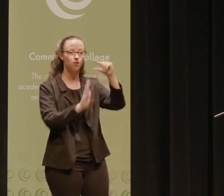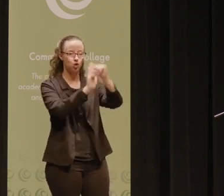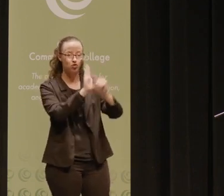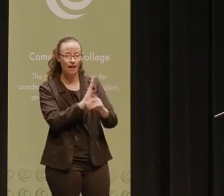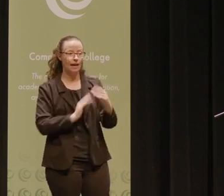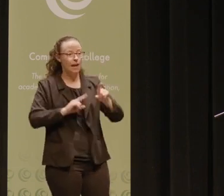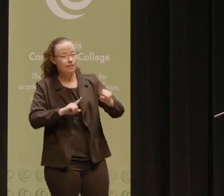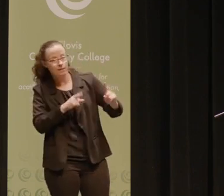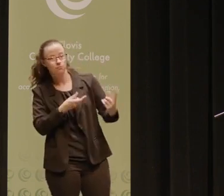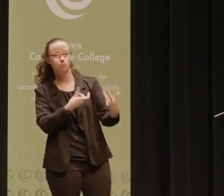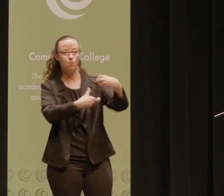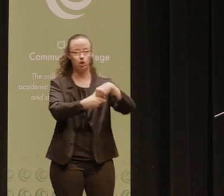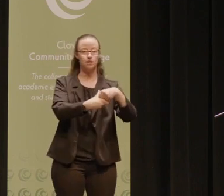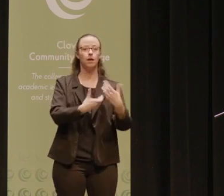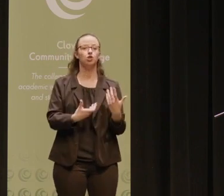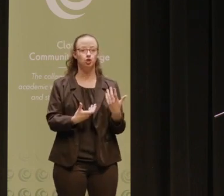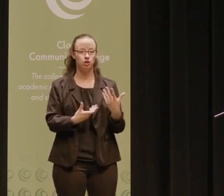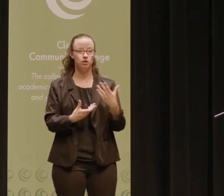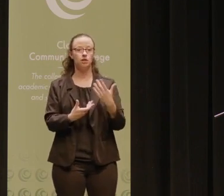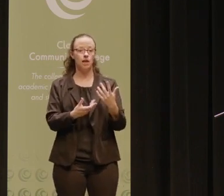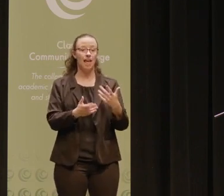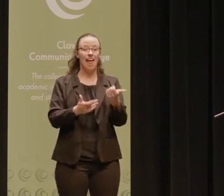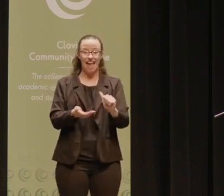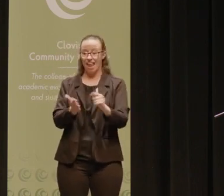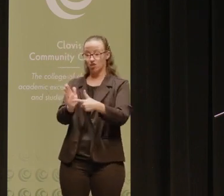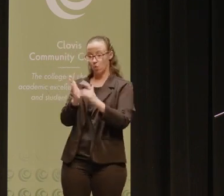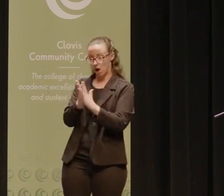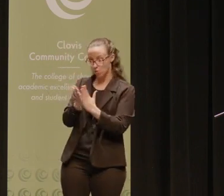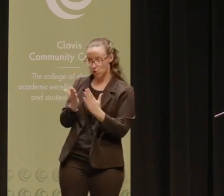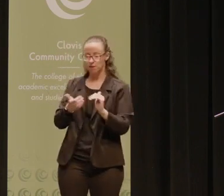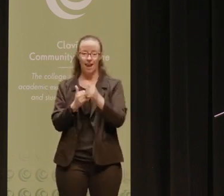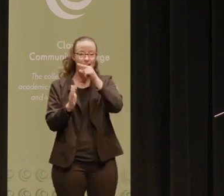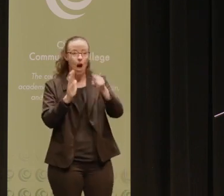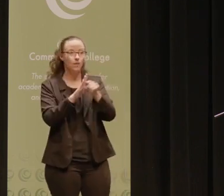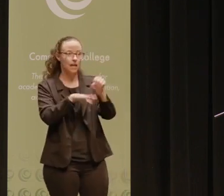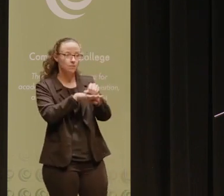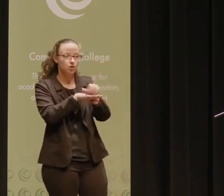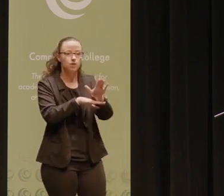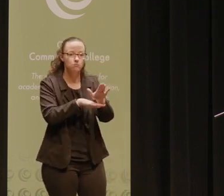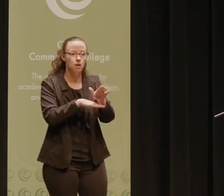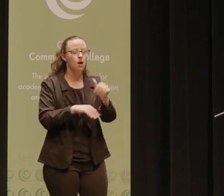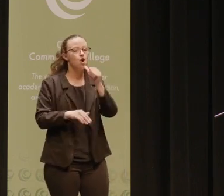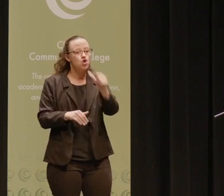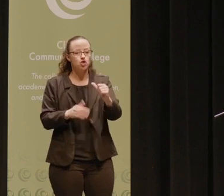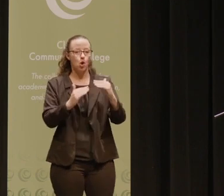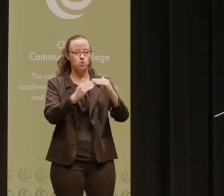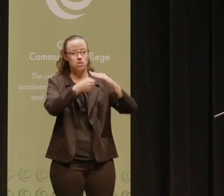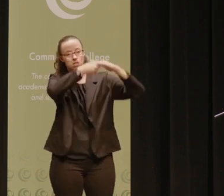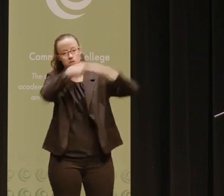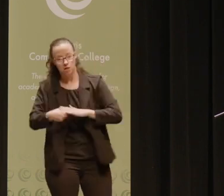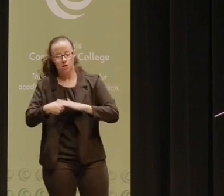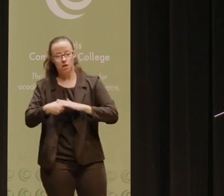attendance and participation and any required text and how assignments are submitted do not further disadvantage